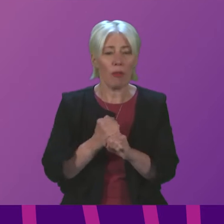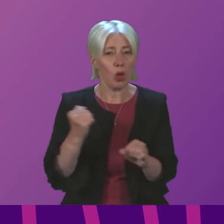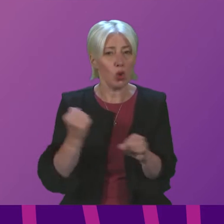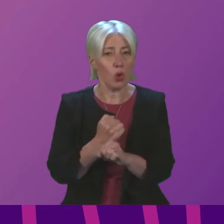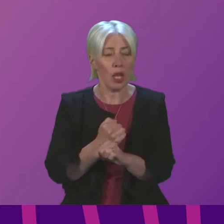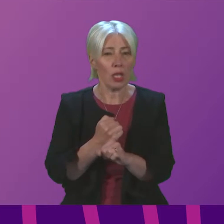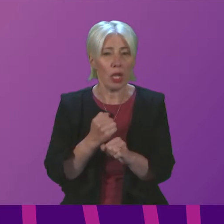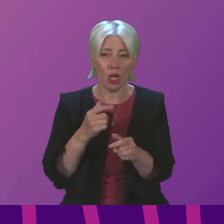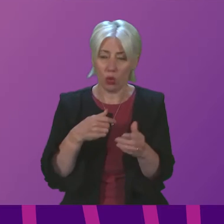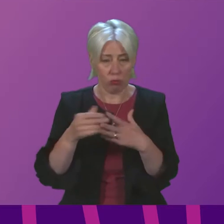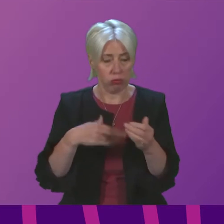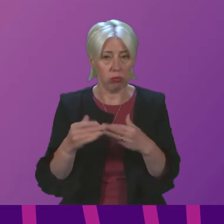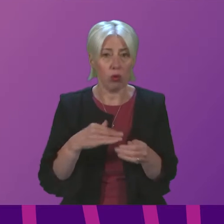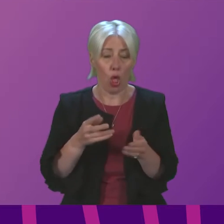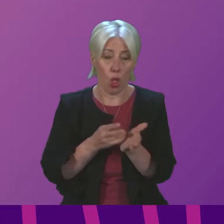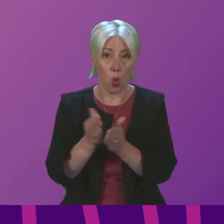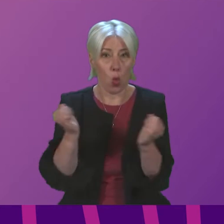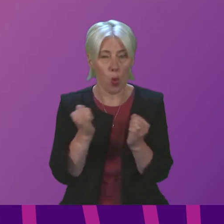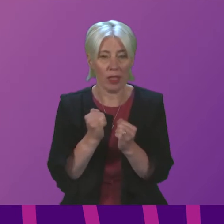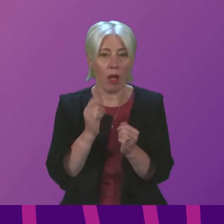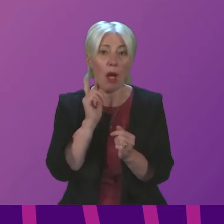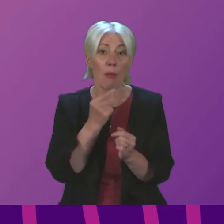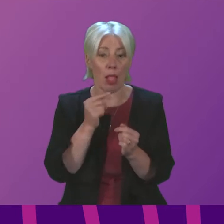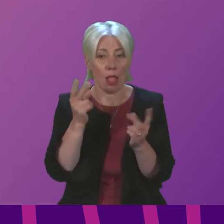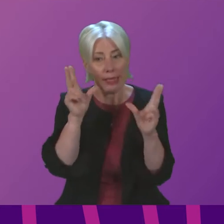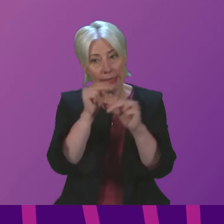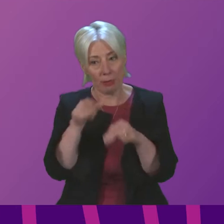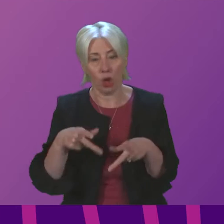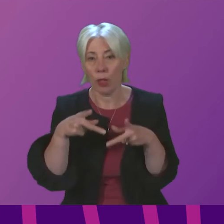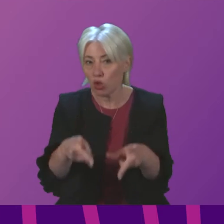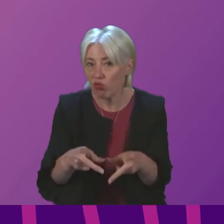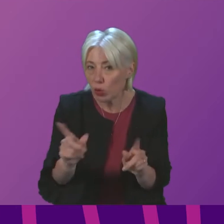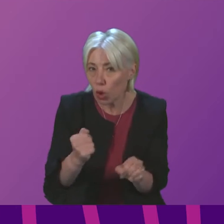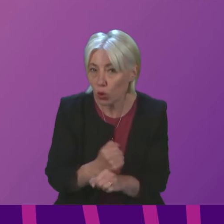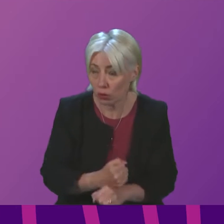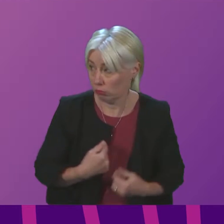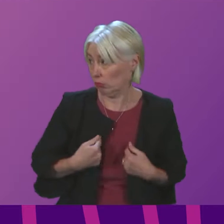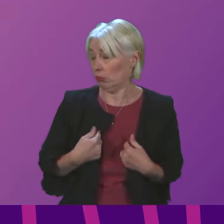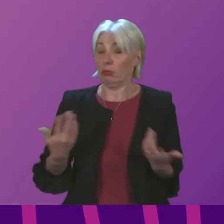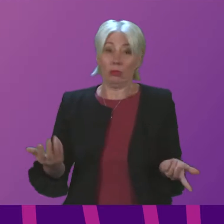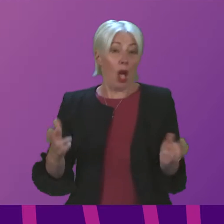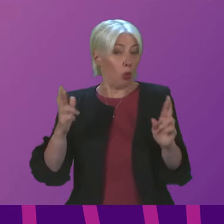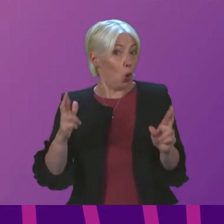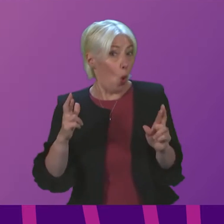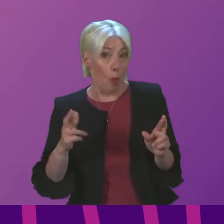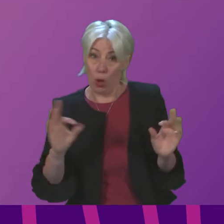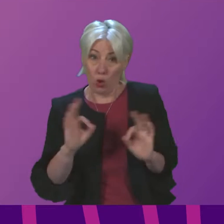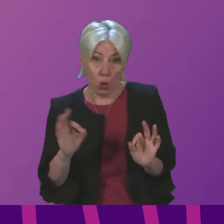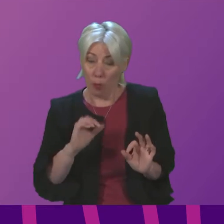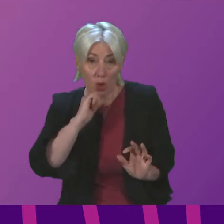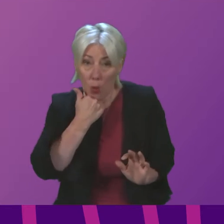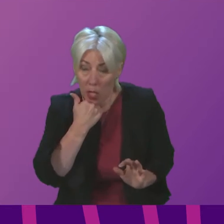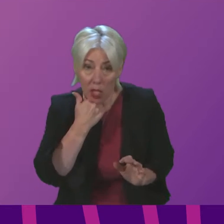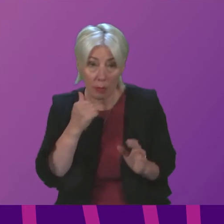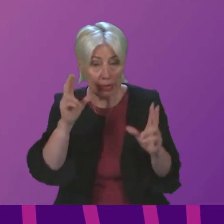tackle rough sleeping this winter? Cabinet Secretary. Well, I would hope that no one is going to be rough sleeping